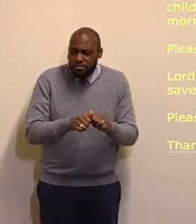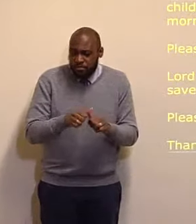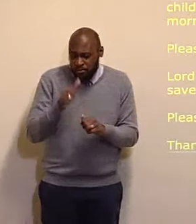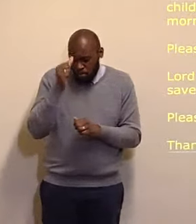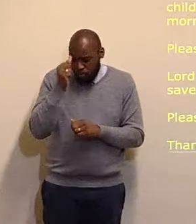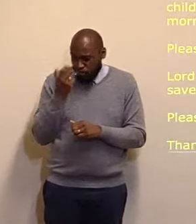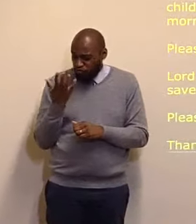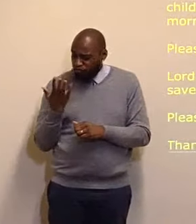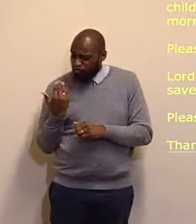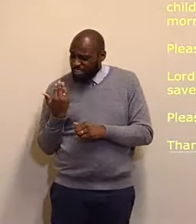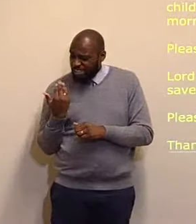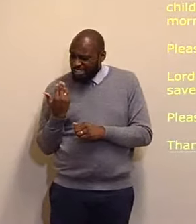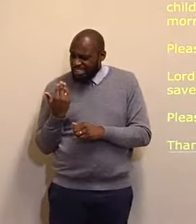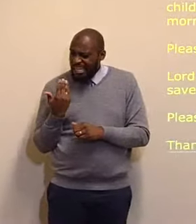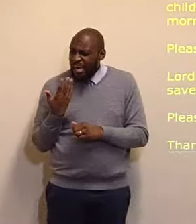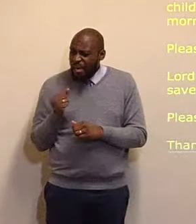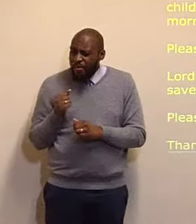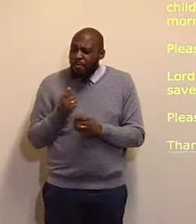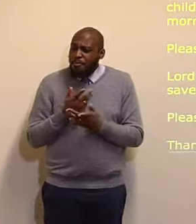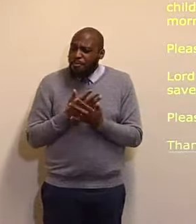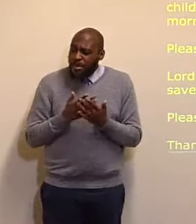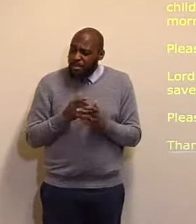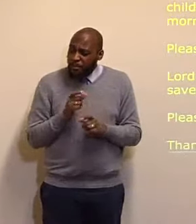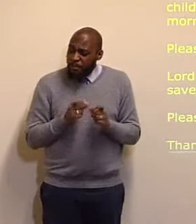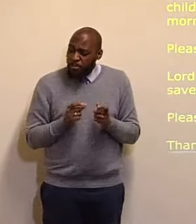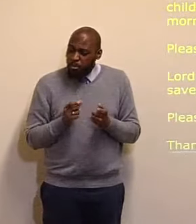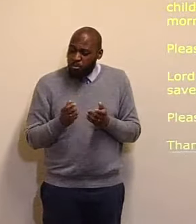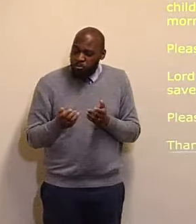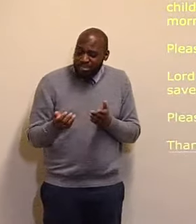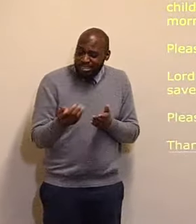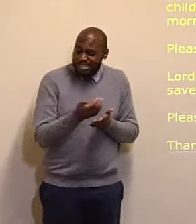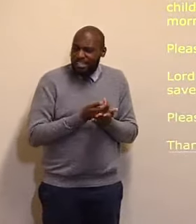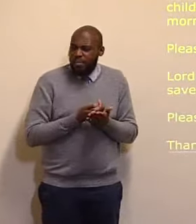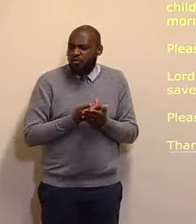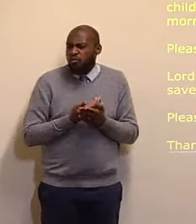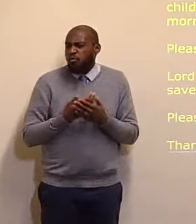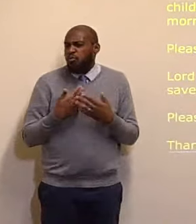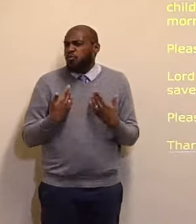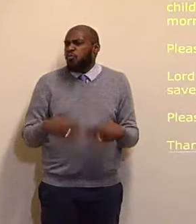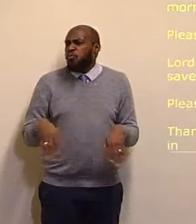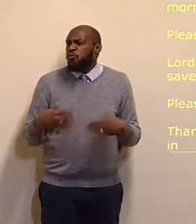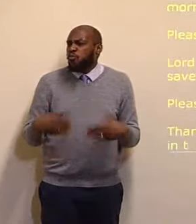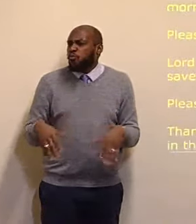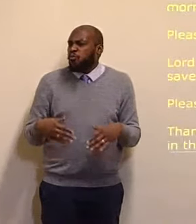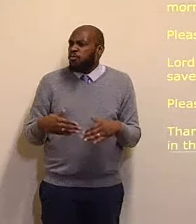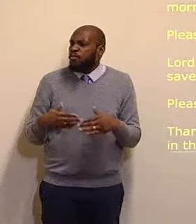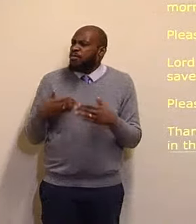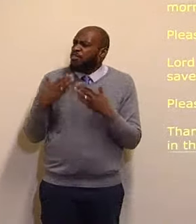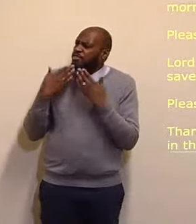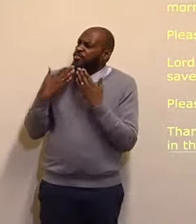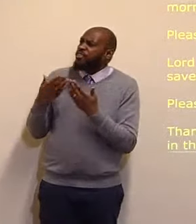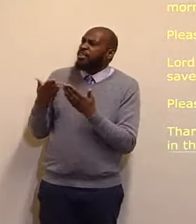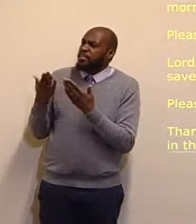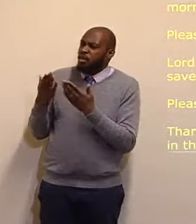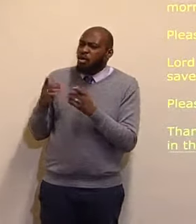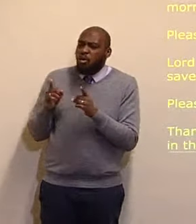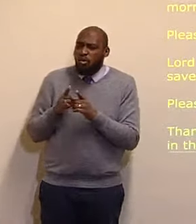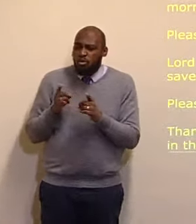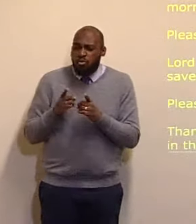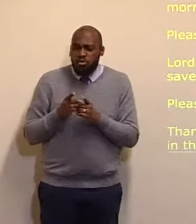recent men, who have come forth, to become members, in this local church. O Lord, all these things, are indeed for